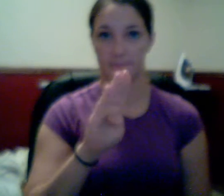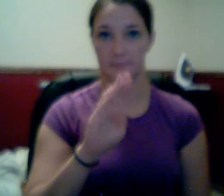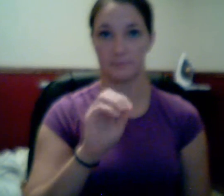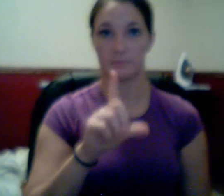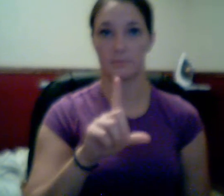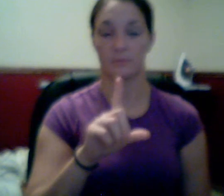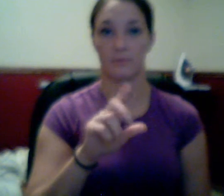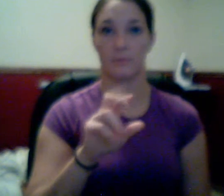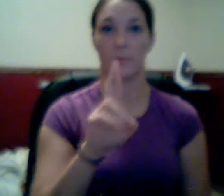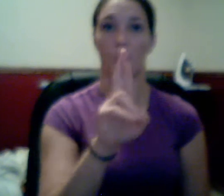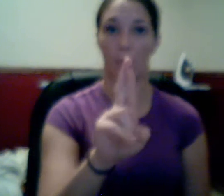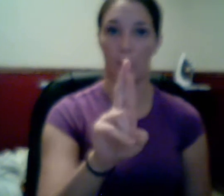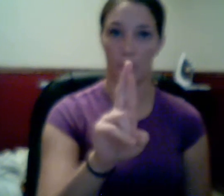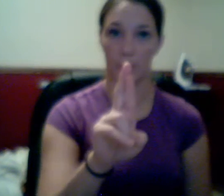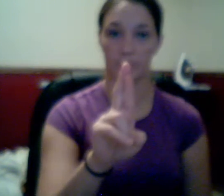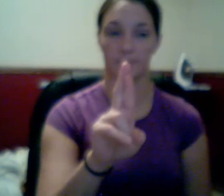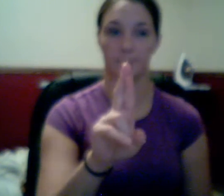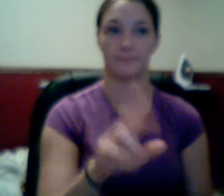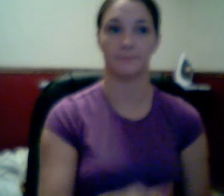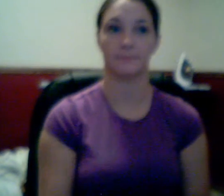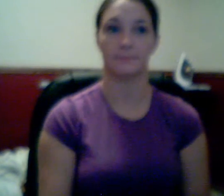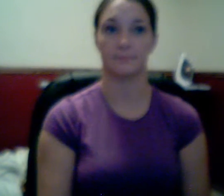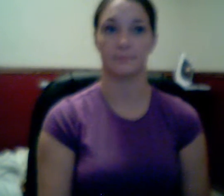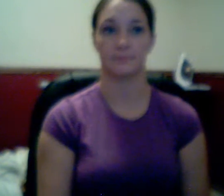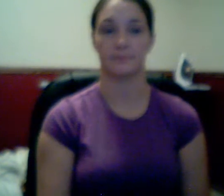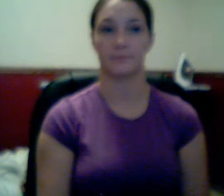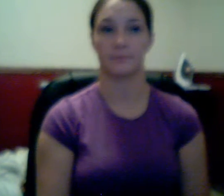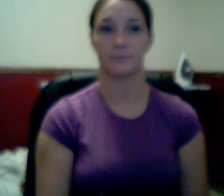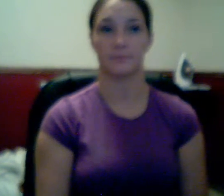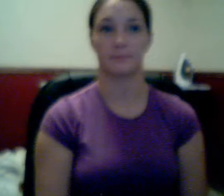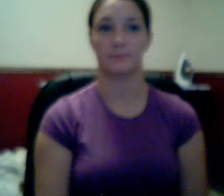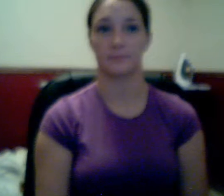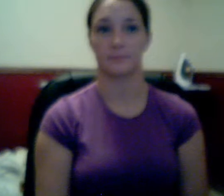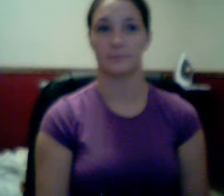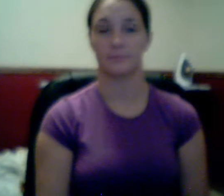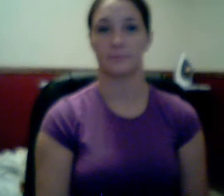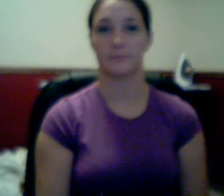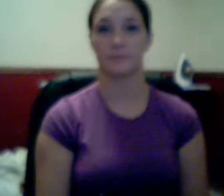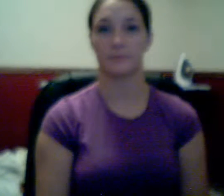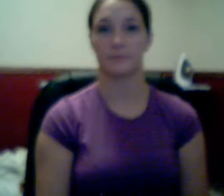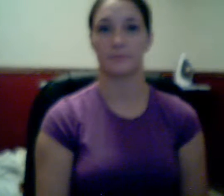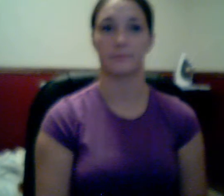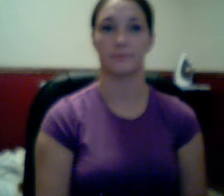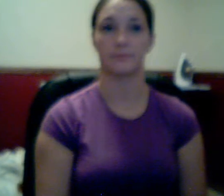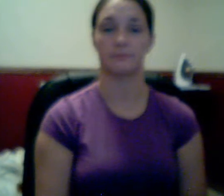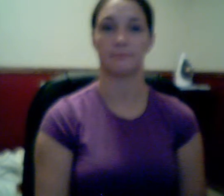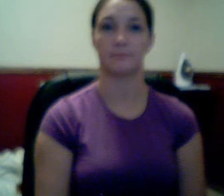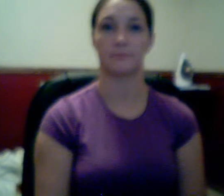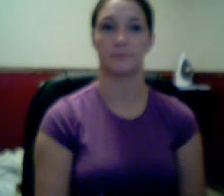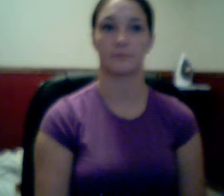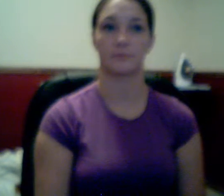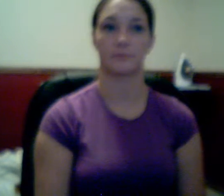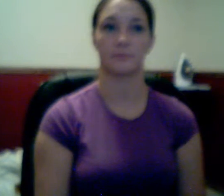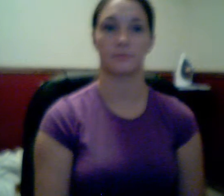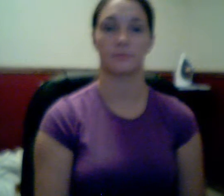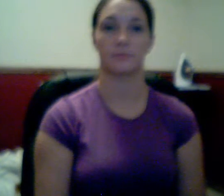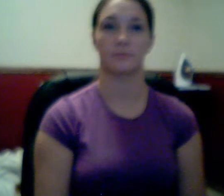In writing, this symbol is traditionally just written something like this. Okay? So, if have to write it down on paper, this is what you would do.